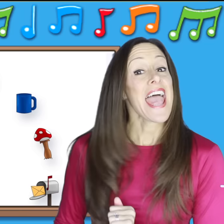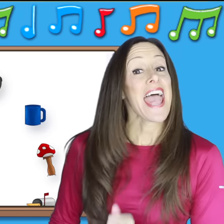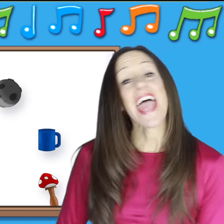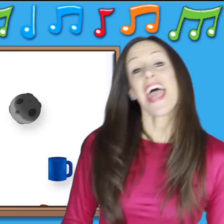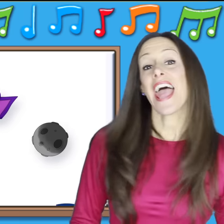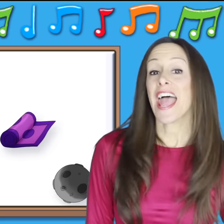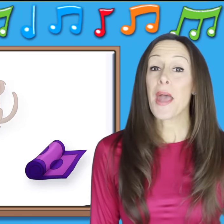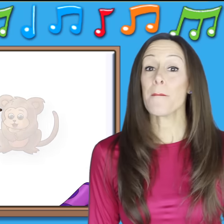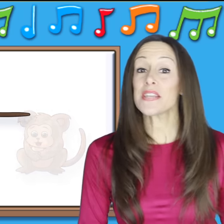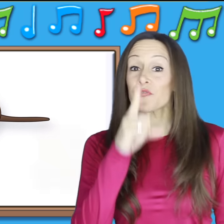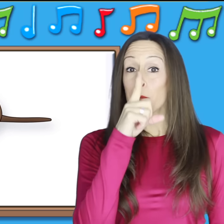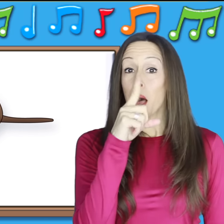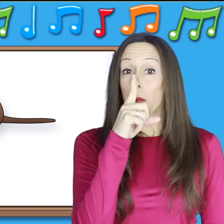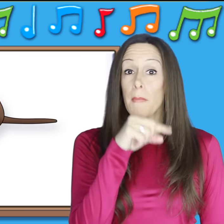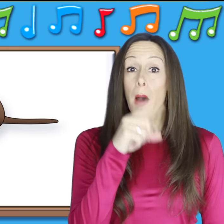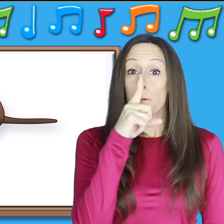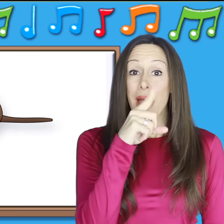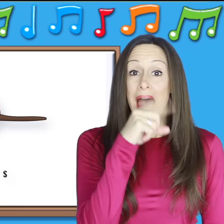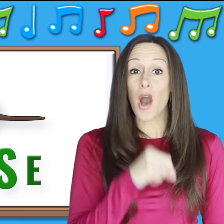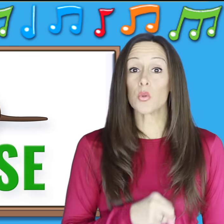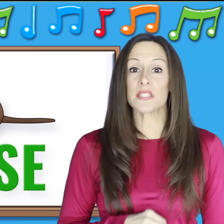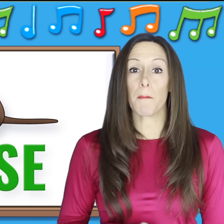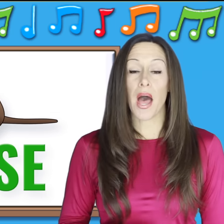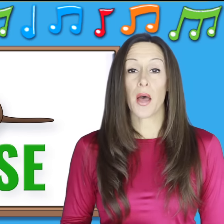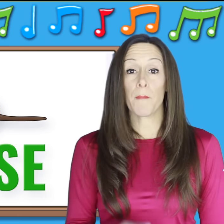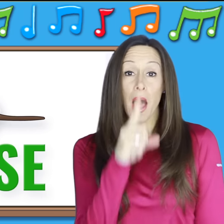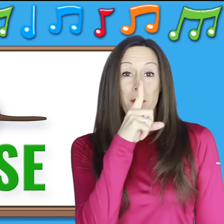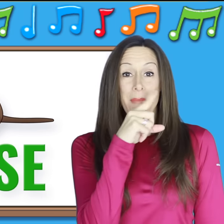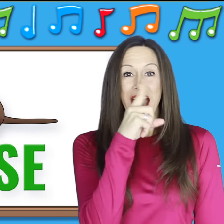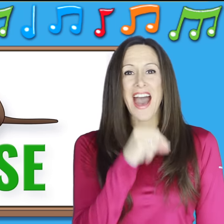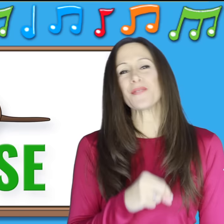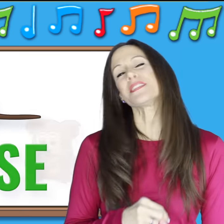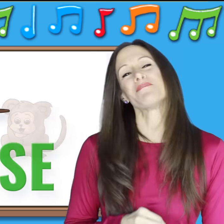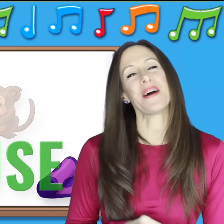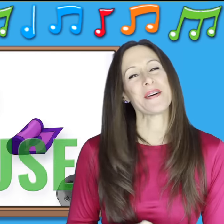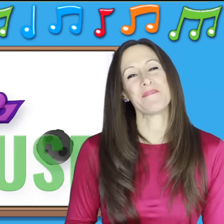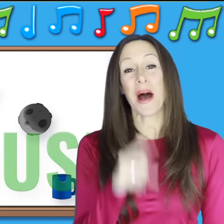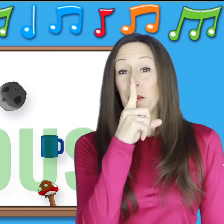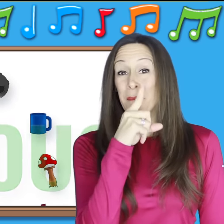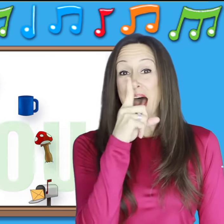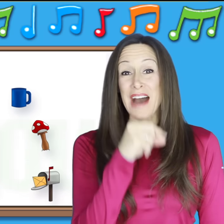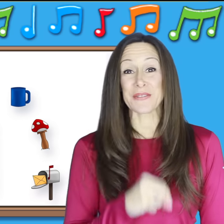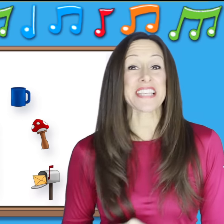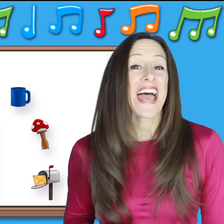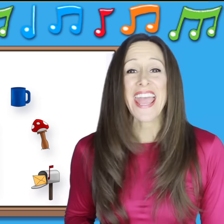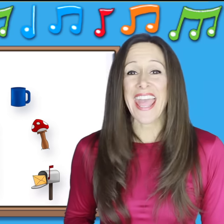M is for m-m-mouse, m-m-mouse, m-m-mouse M